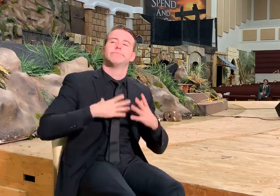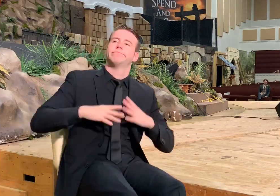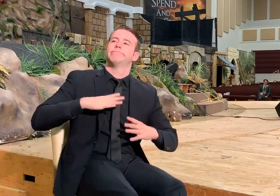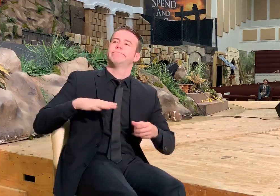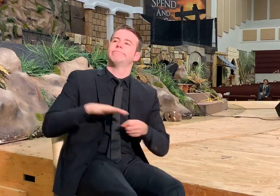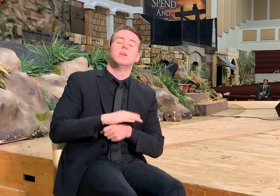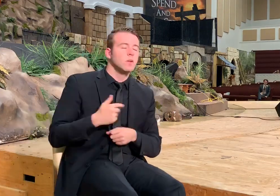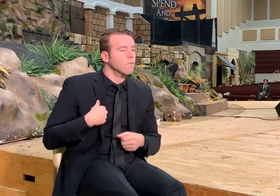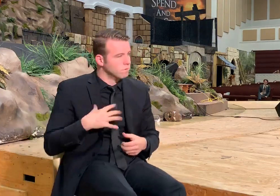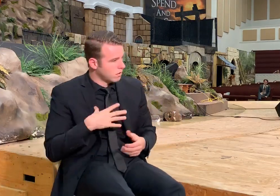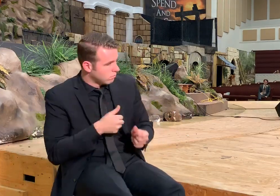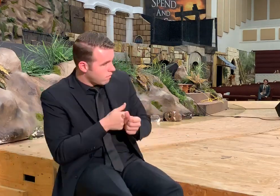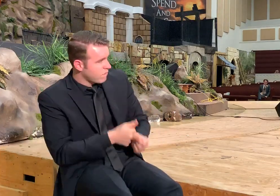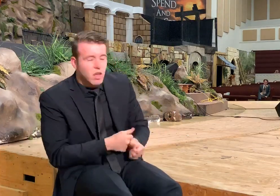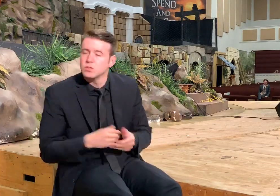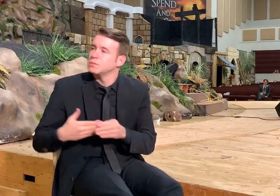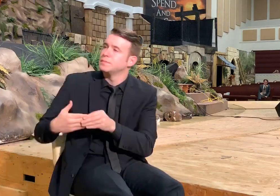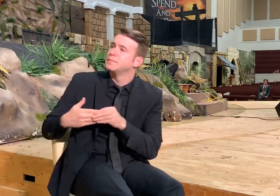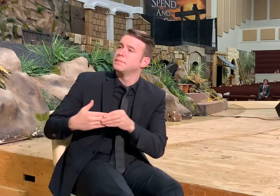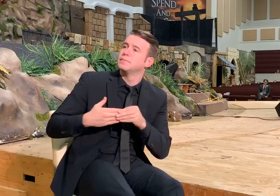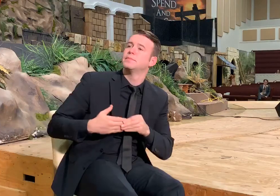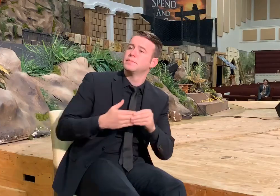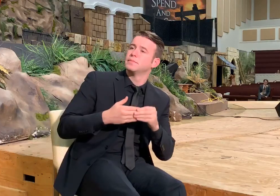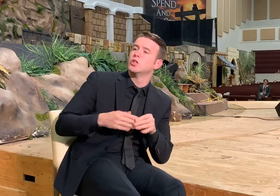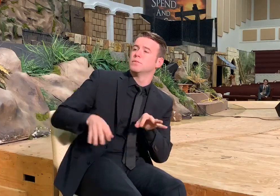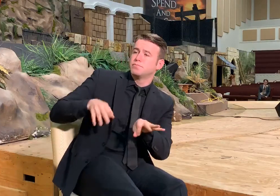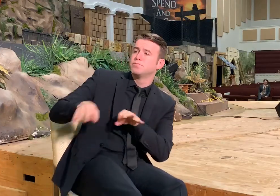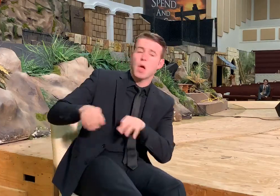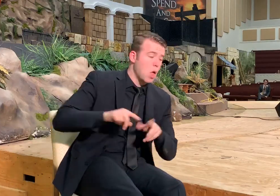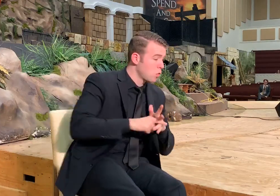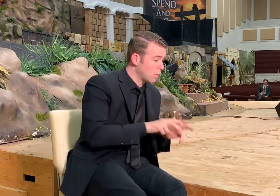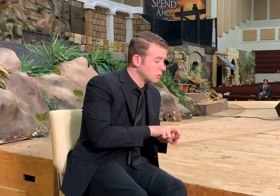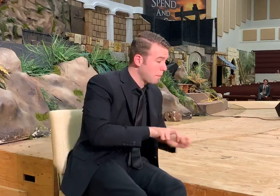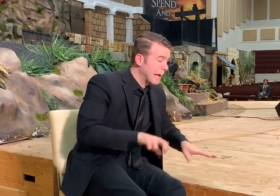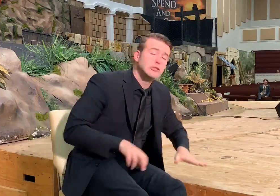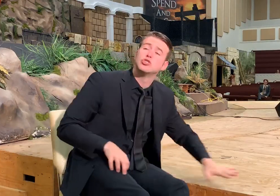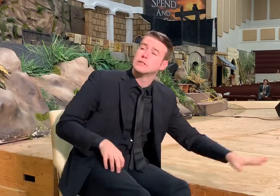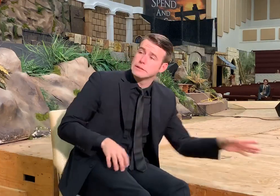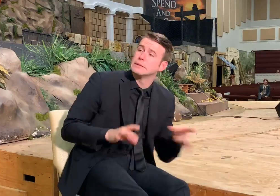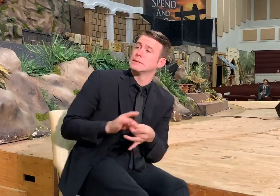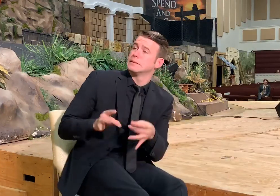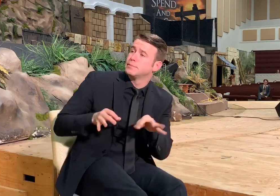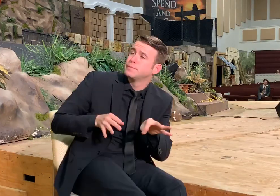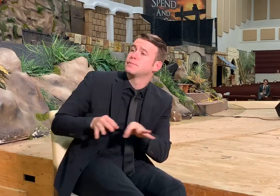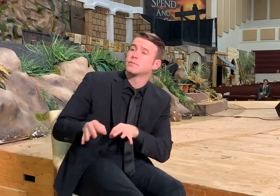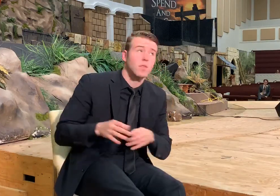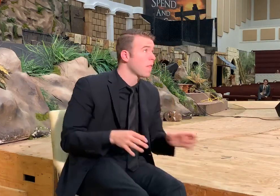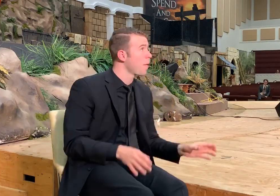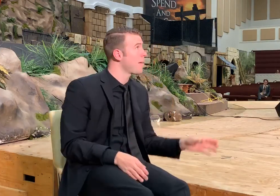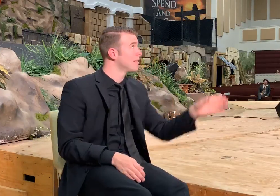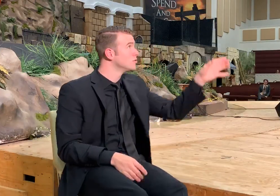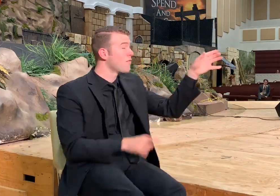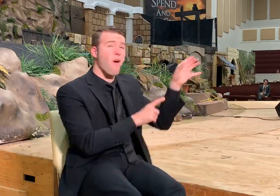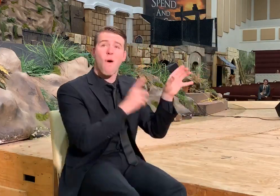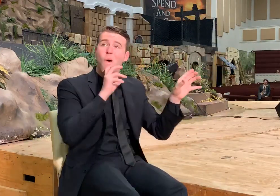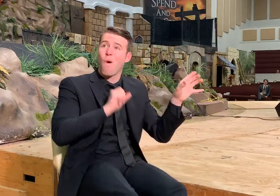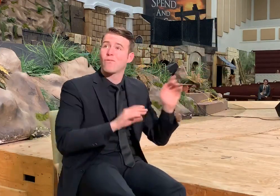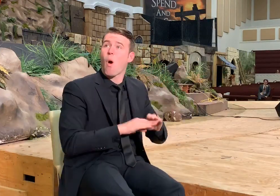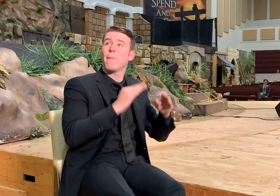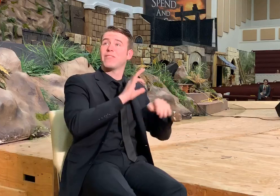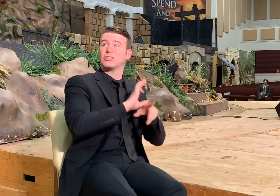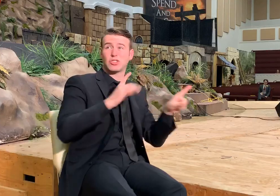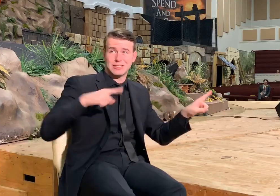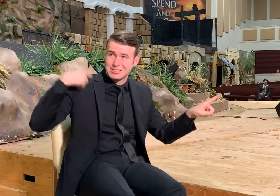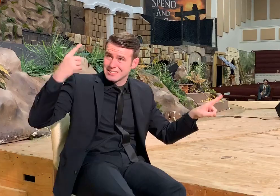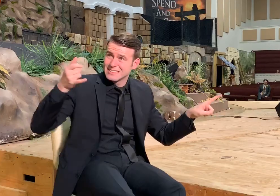A woman took us around and showed us these are the original benches that were here. She had one of the main pillars in the opening of the church. There